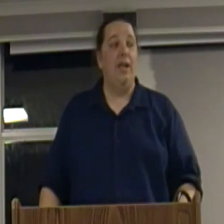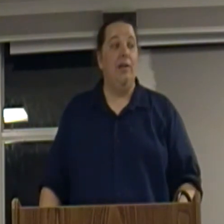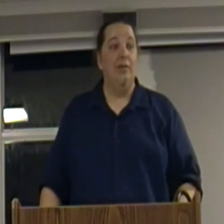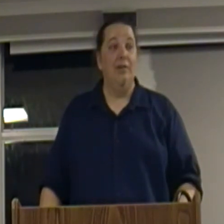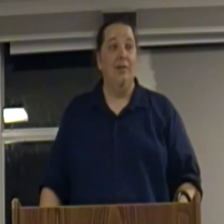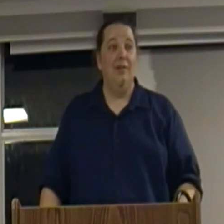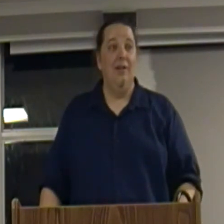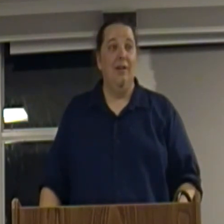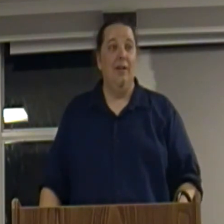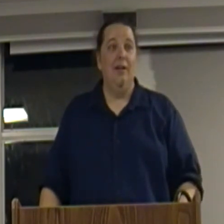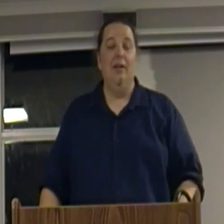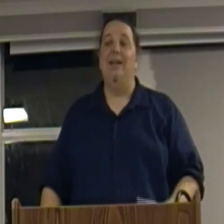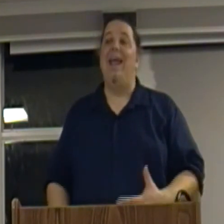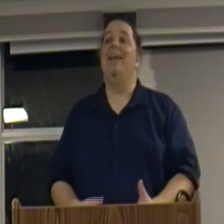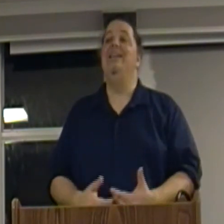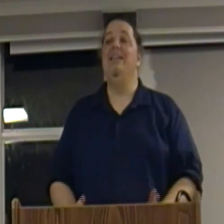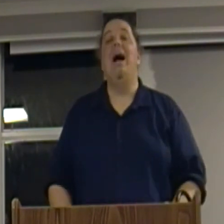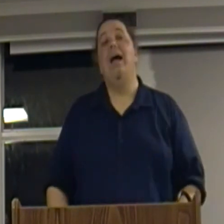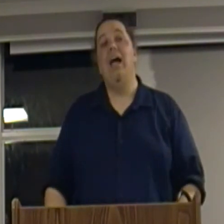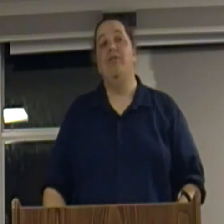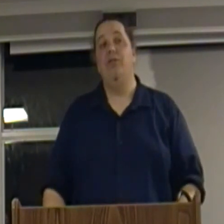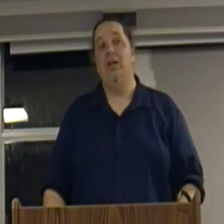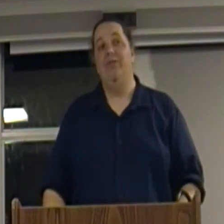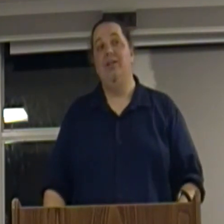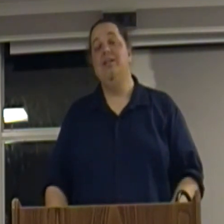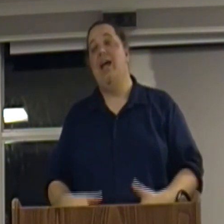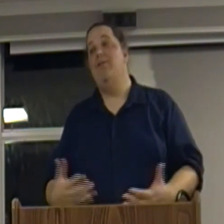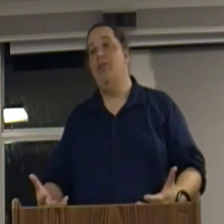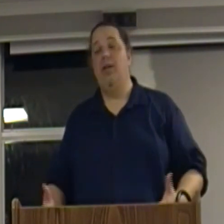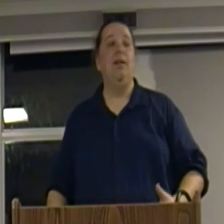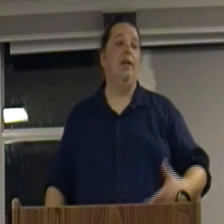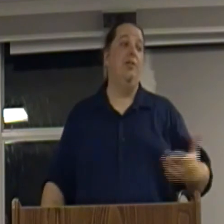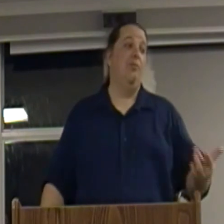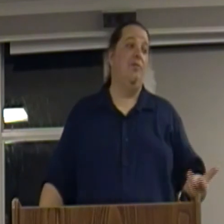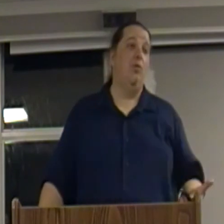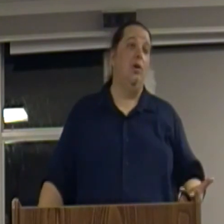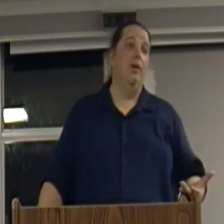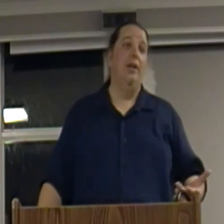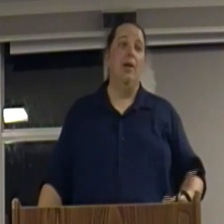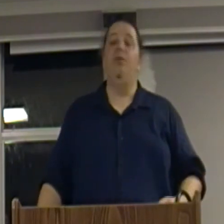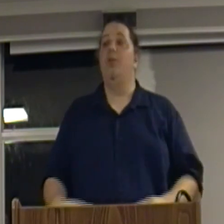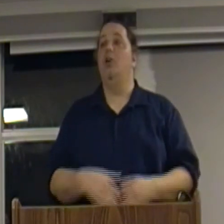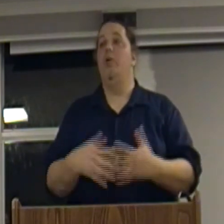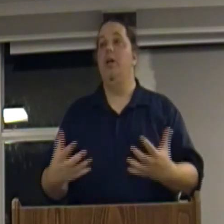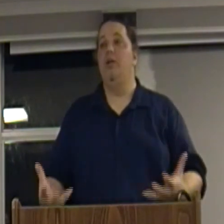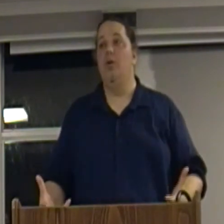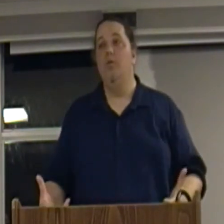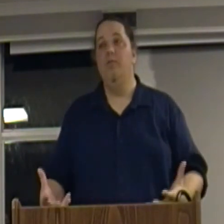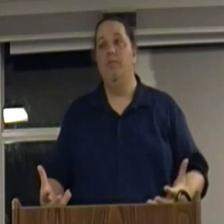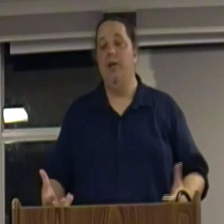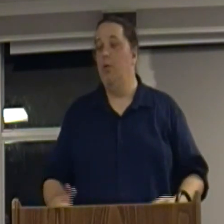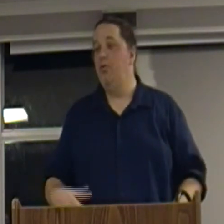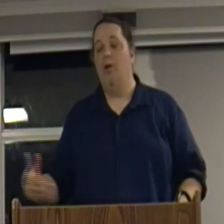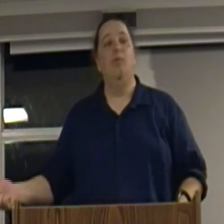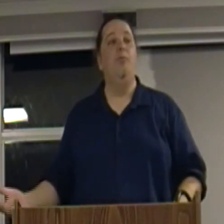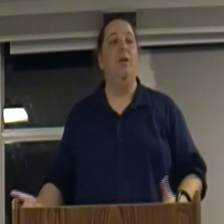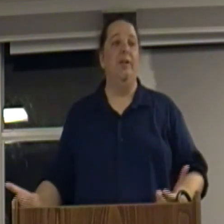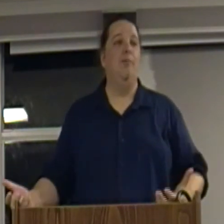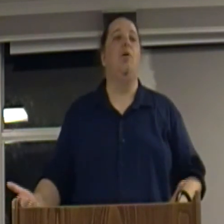state and it can't not have a state if it didn't have a state like I said before it would start creating its own you know it would start building up